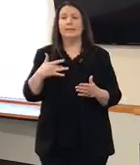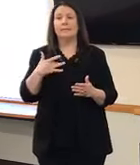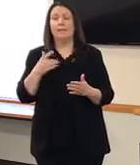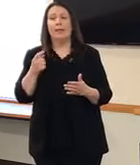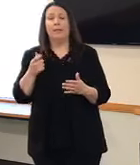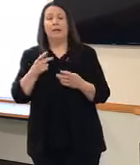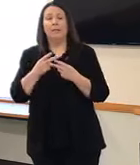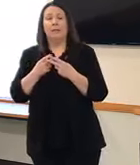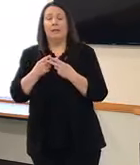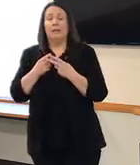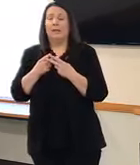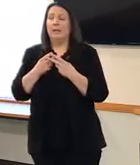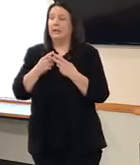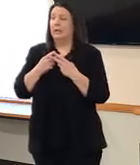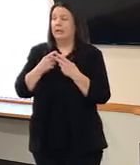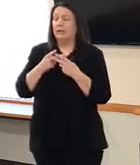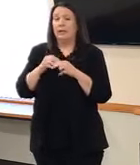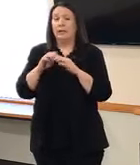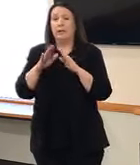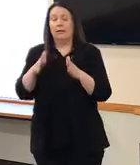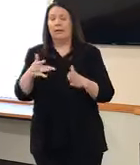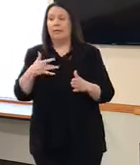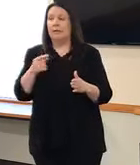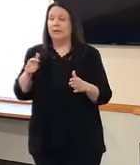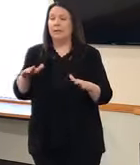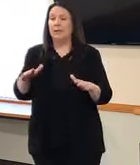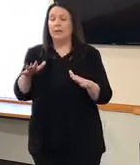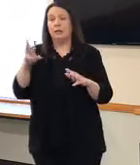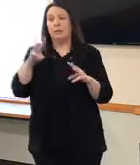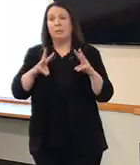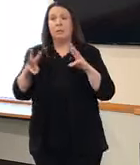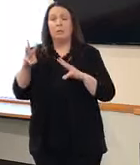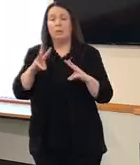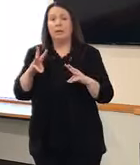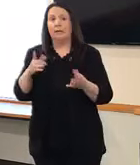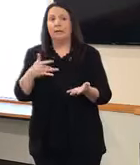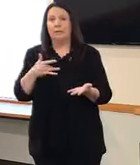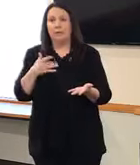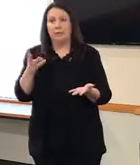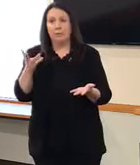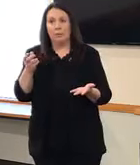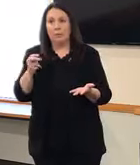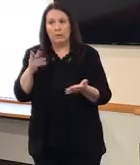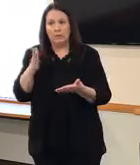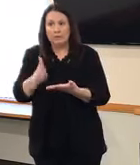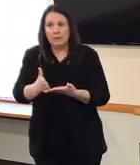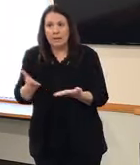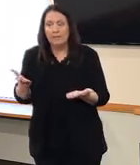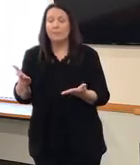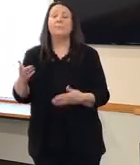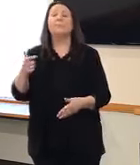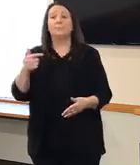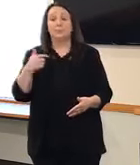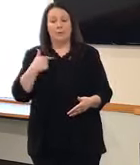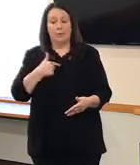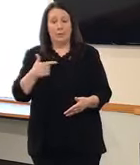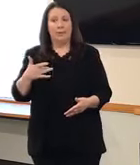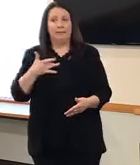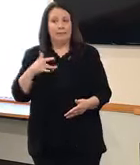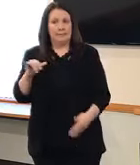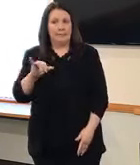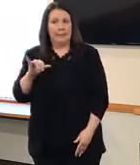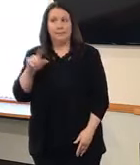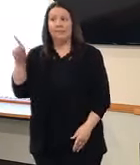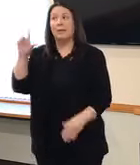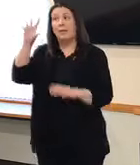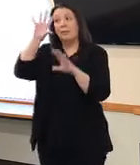anxiety about knowing when this will ever end. We understand this too. Last week the president signed a relief bill